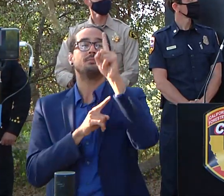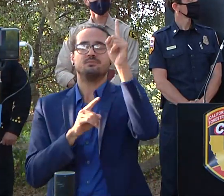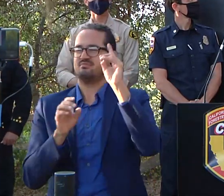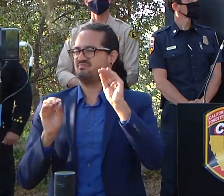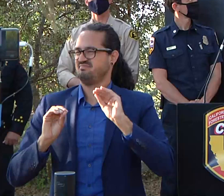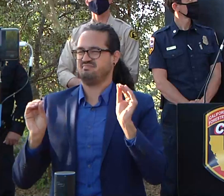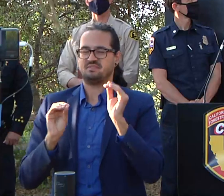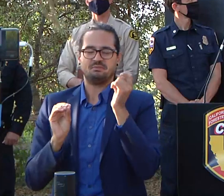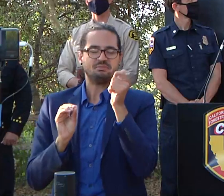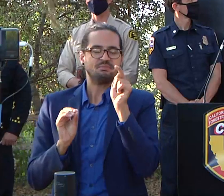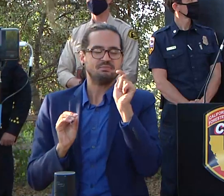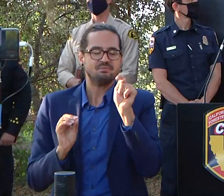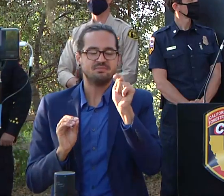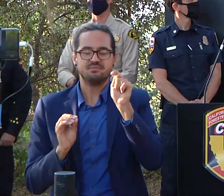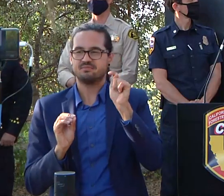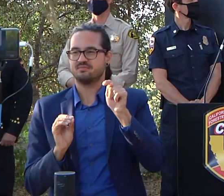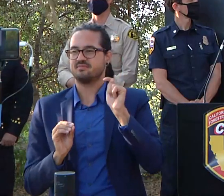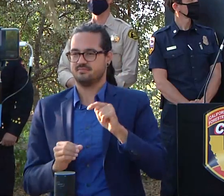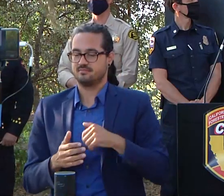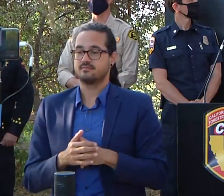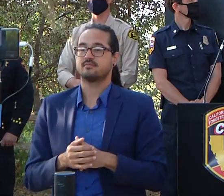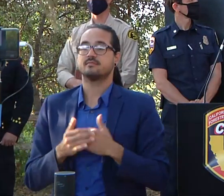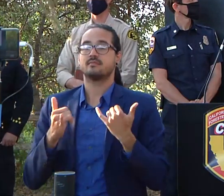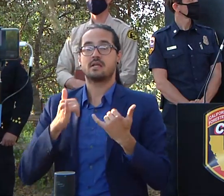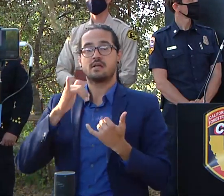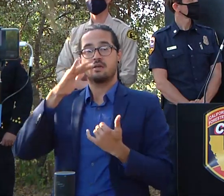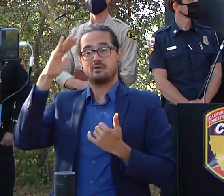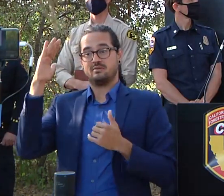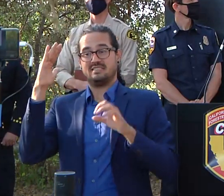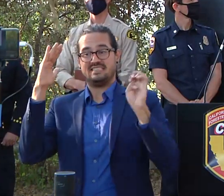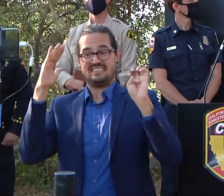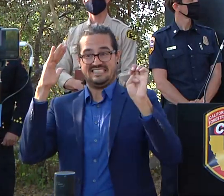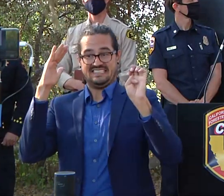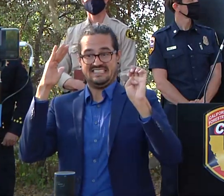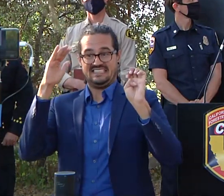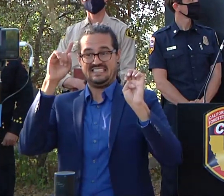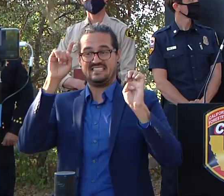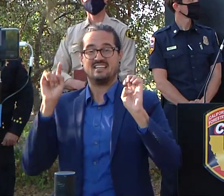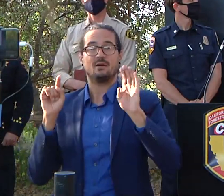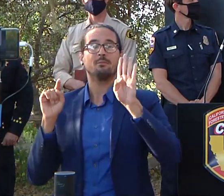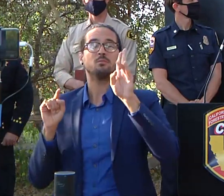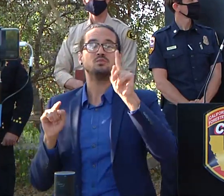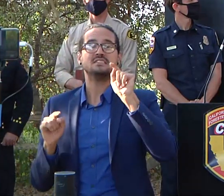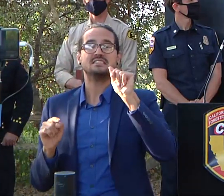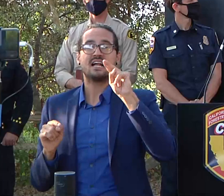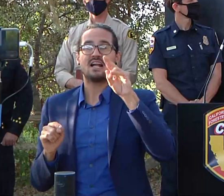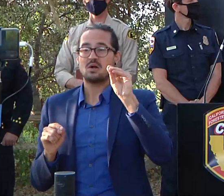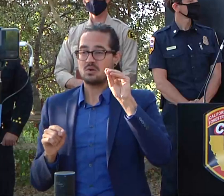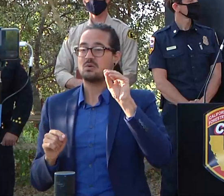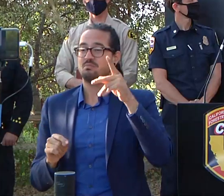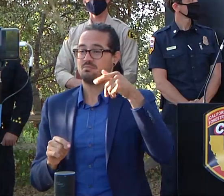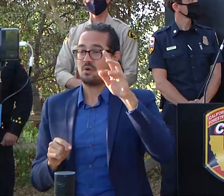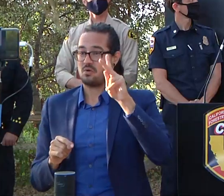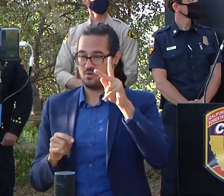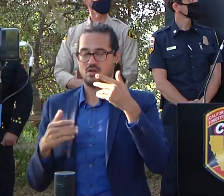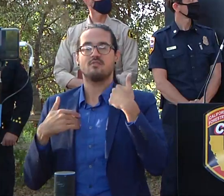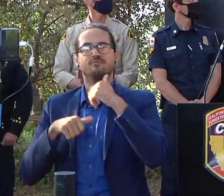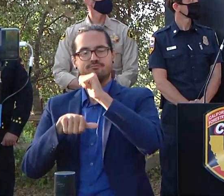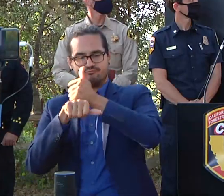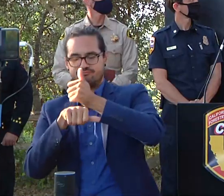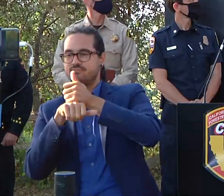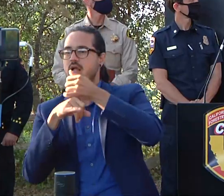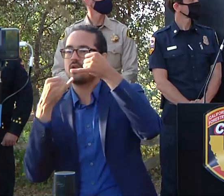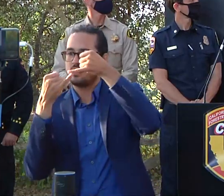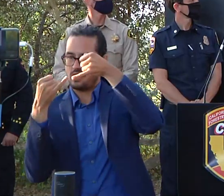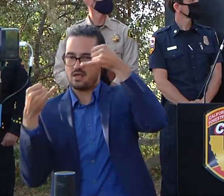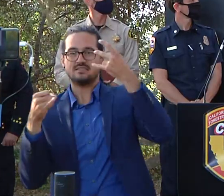uh over in division echo uh over in this area the butano park um we do have control lines in place this was probably one